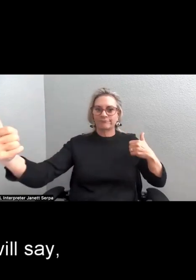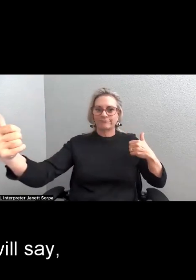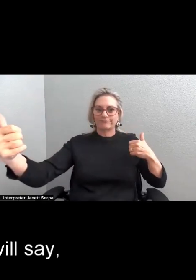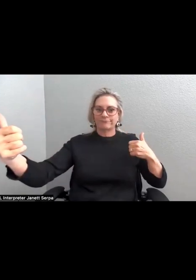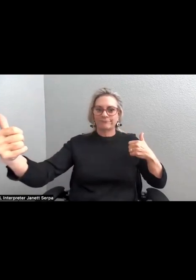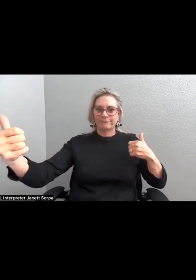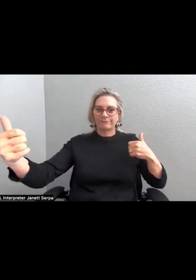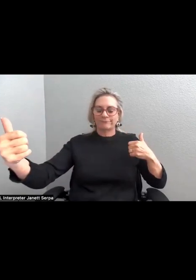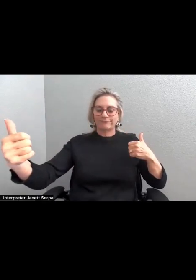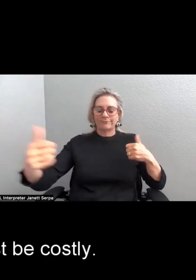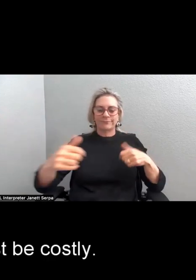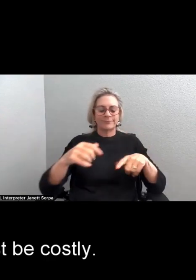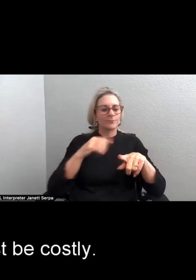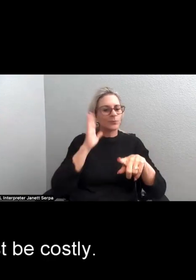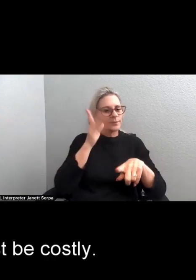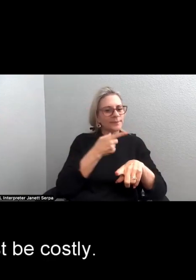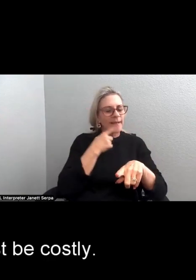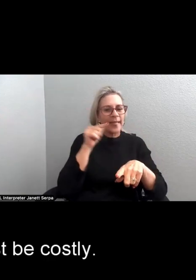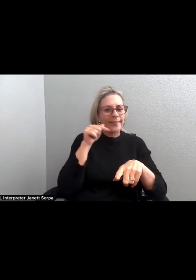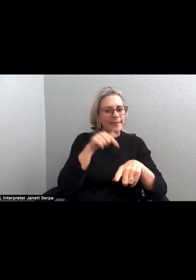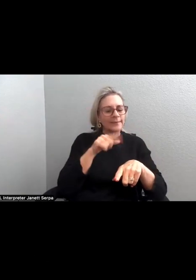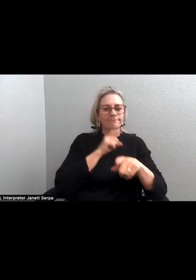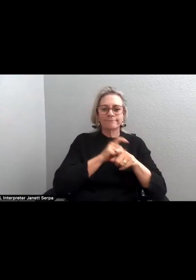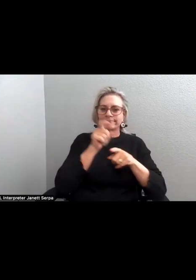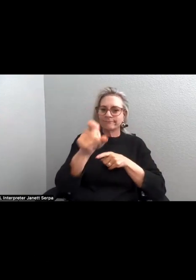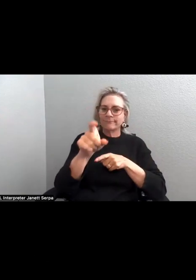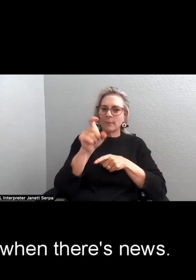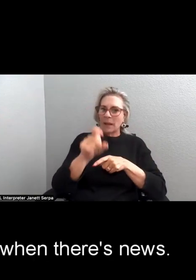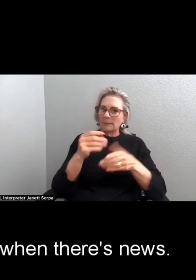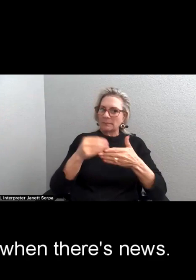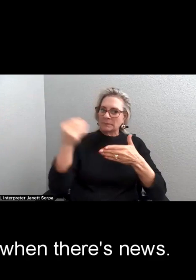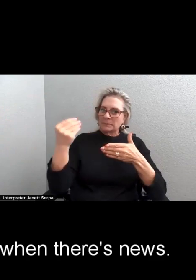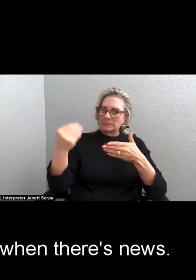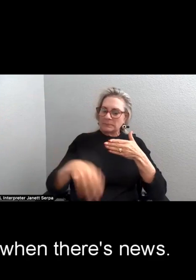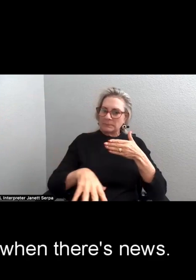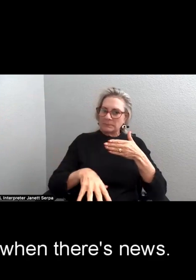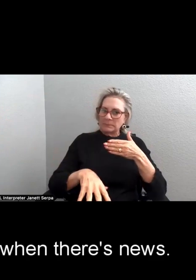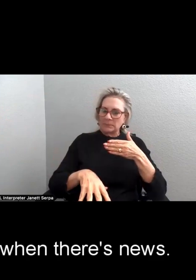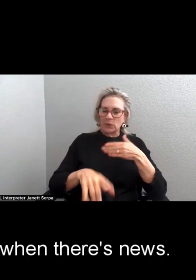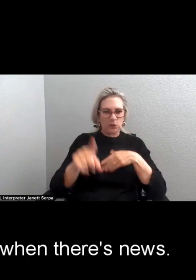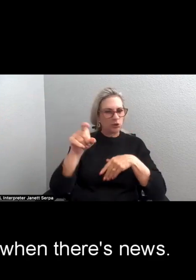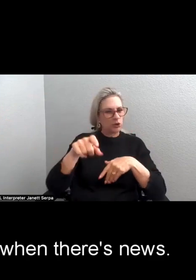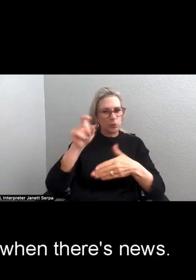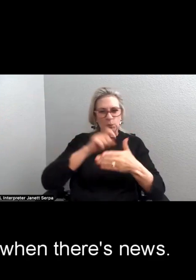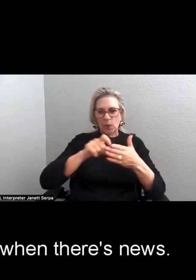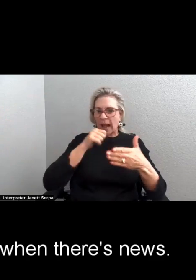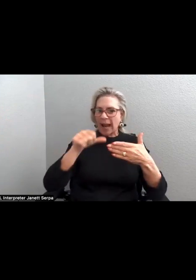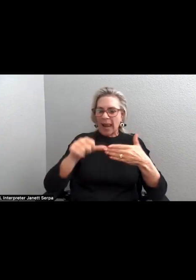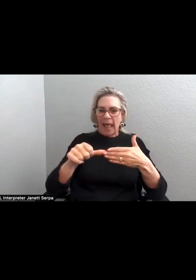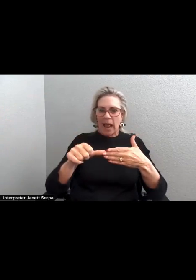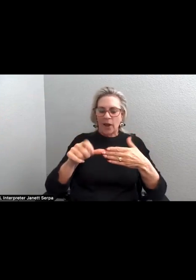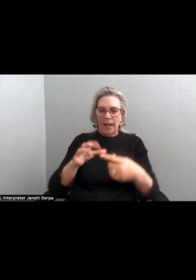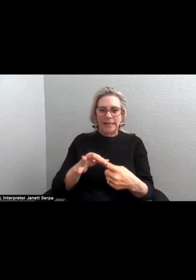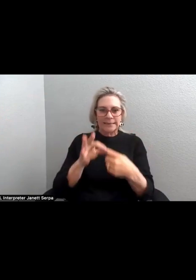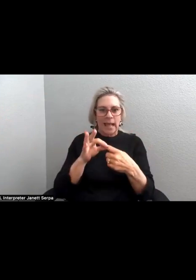Amma will say, This call must be costly. Write letters, except when there's news.